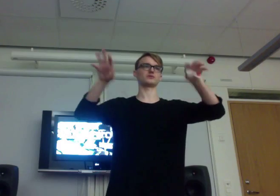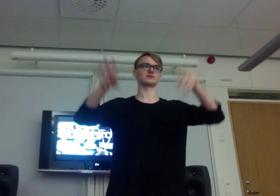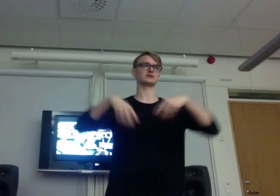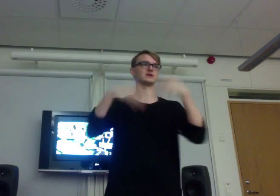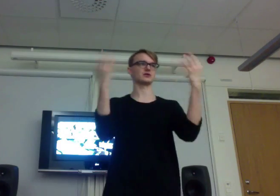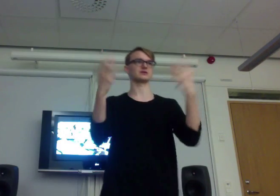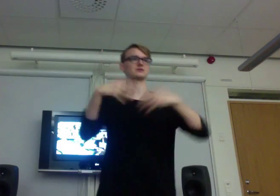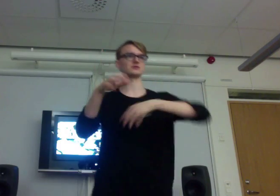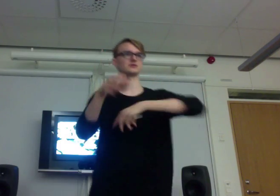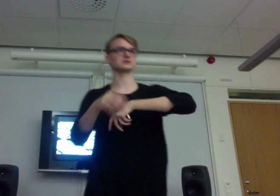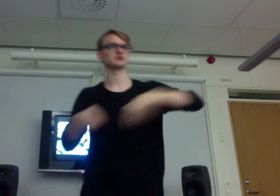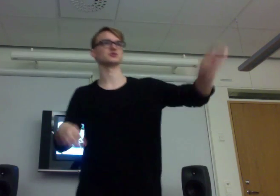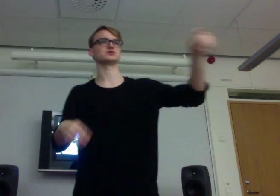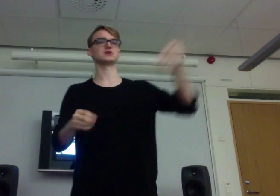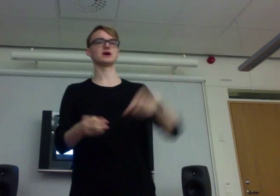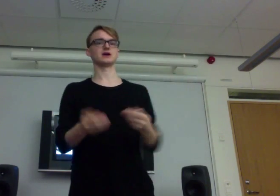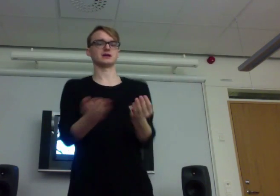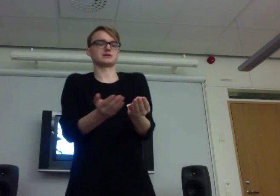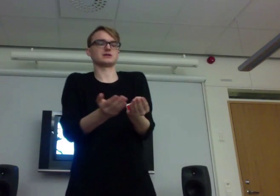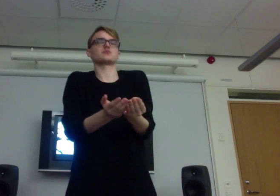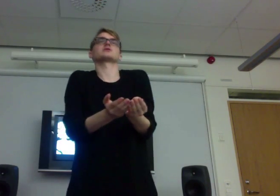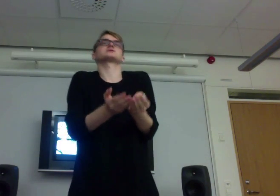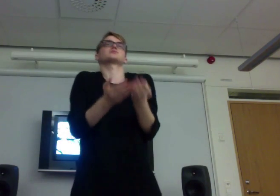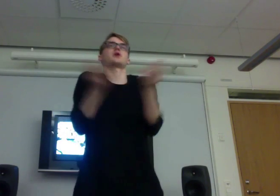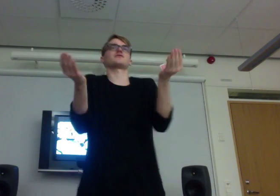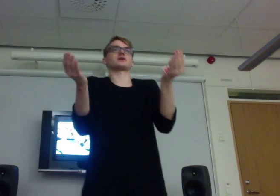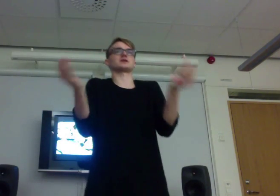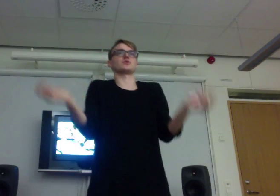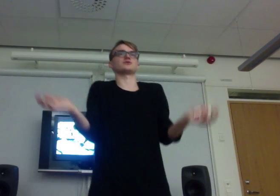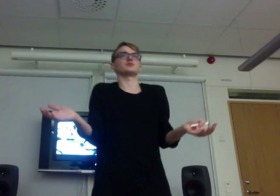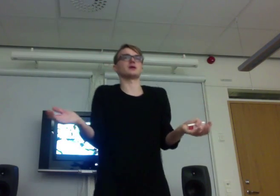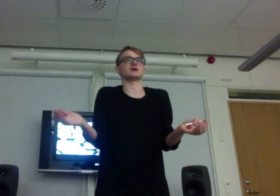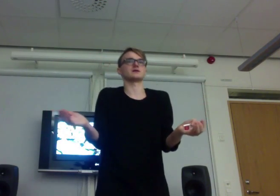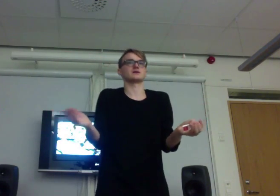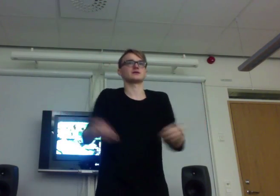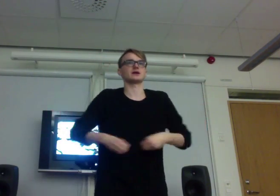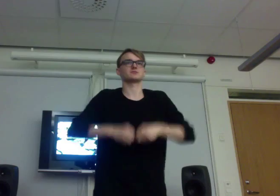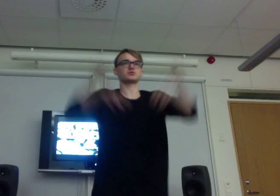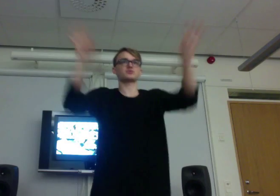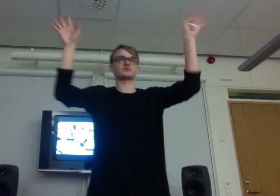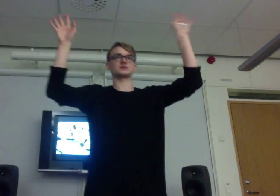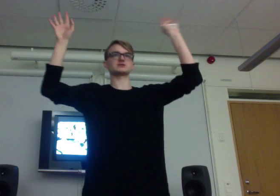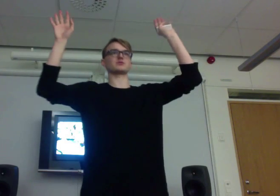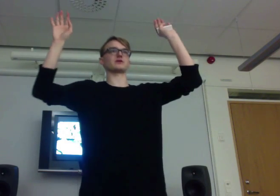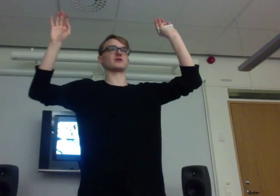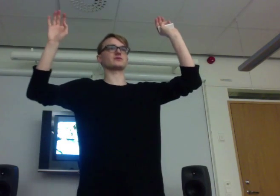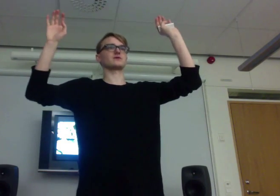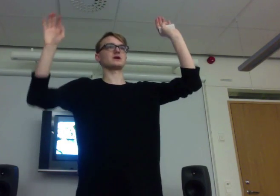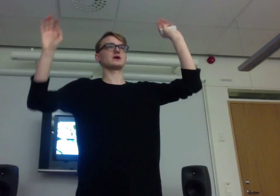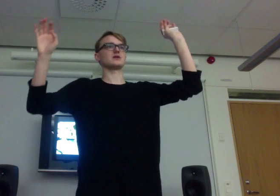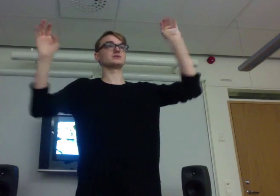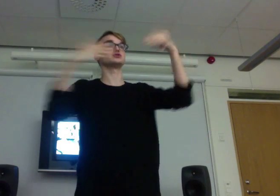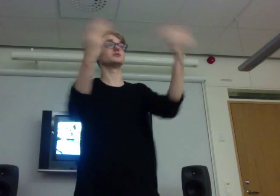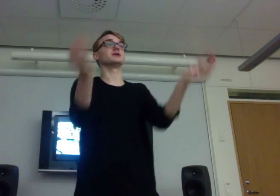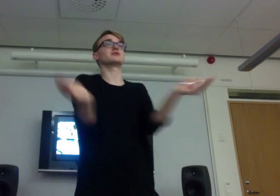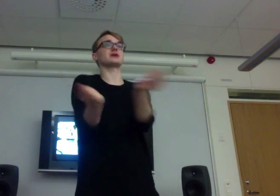internet thing that you just can use. Internet works perfectly one-to-many, like, boom, just spread it out. But human interaction,